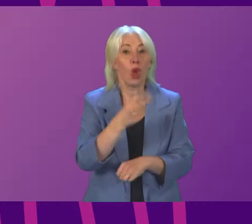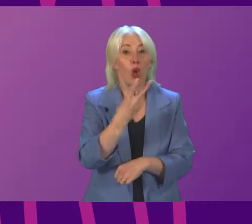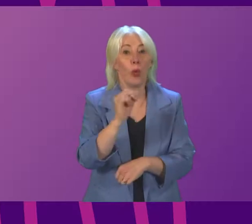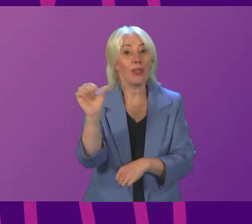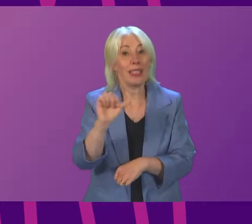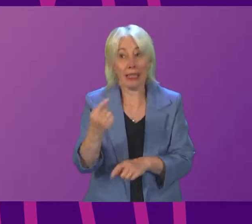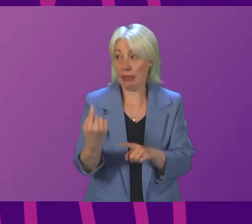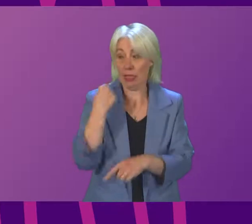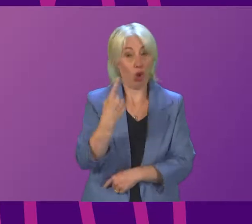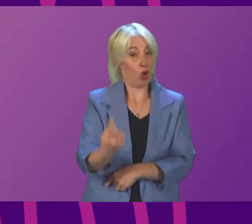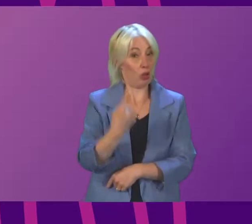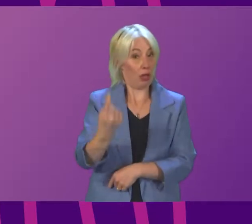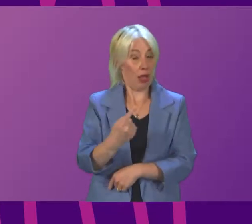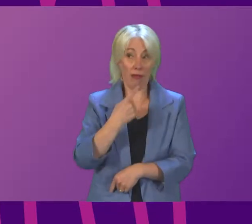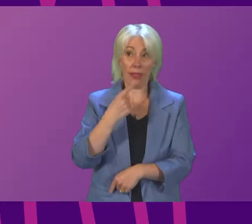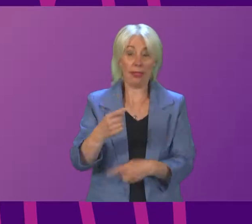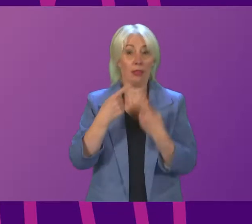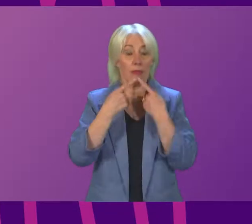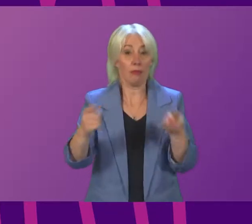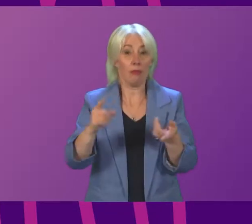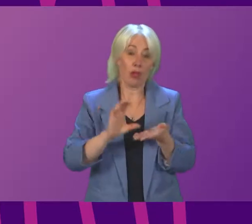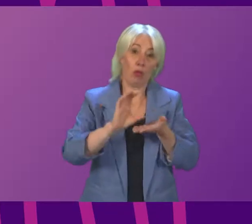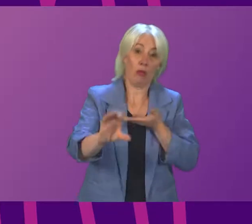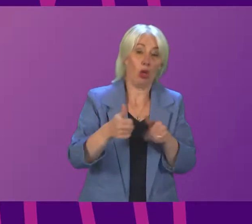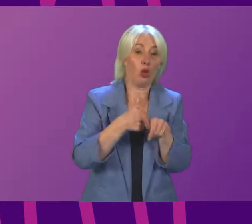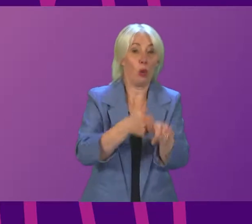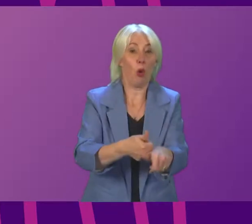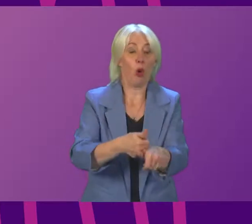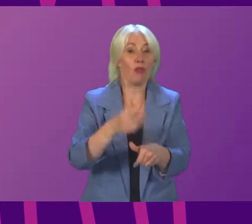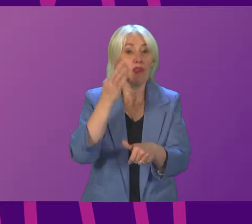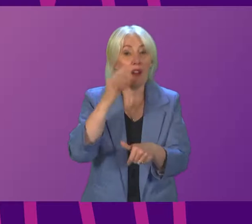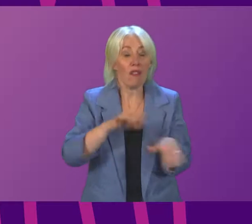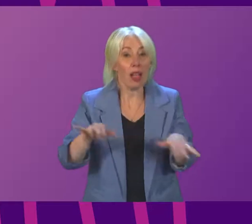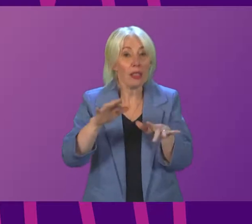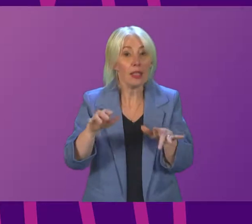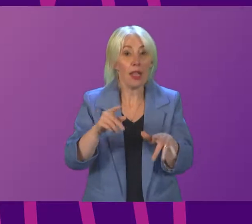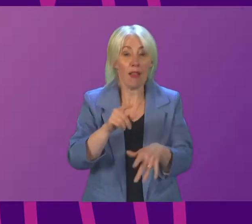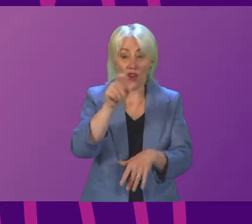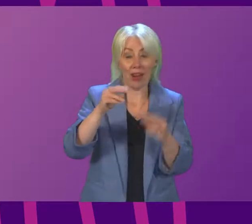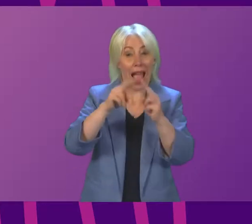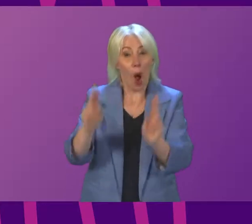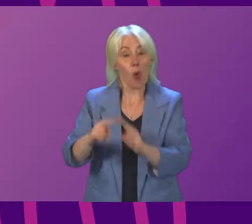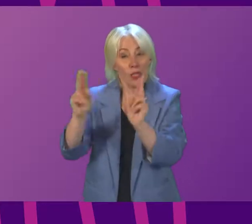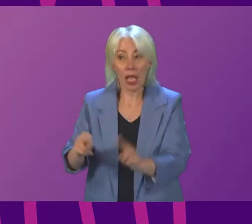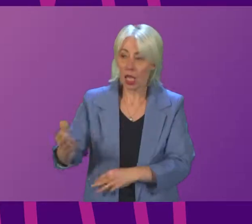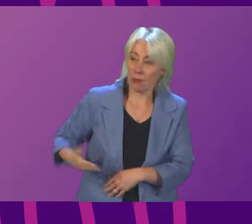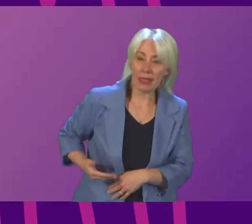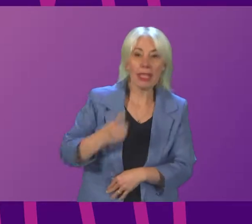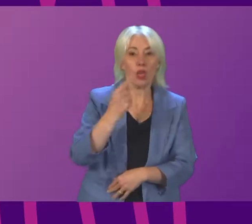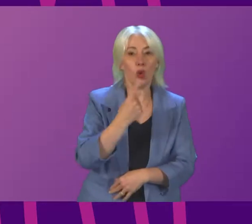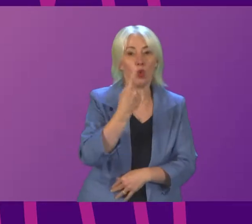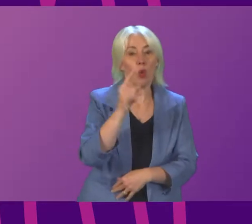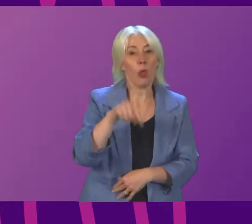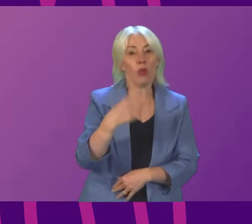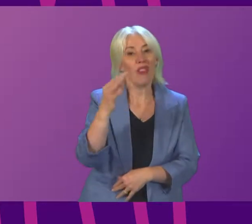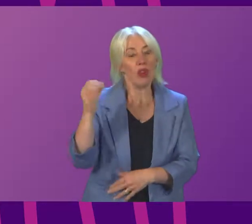announced support for flooding that included provision for payments of £1,500 to affected households and businesses, as well